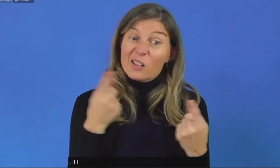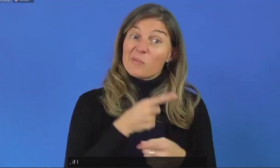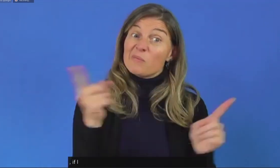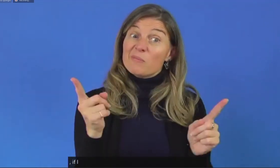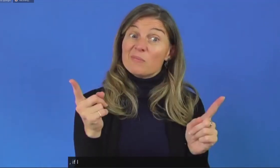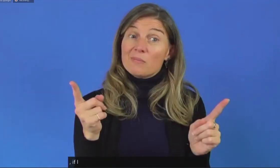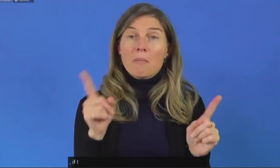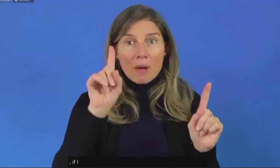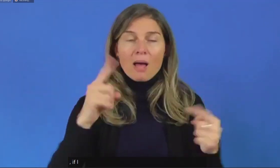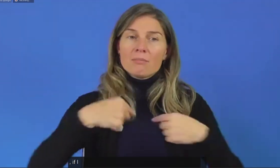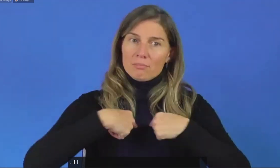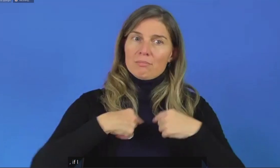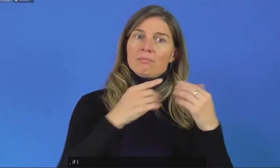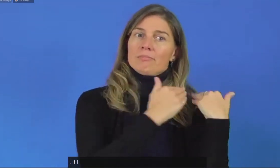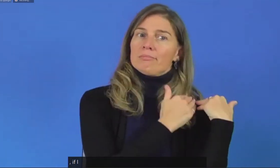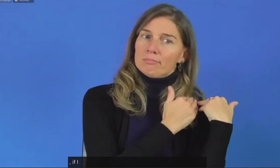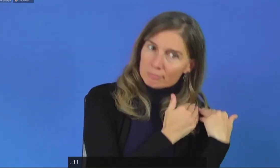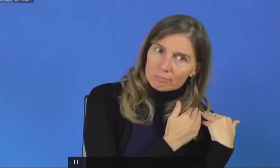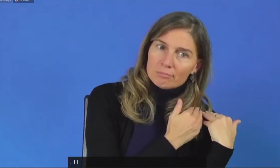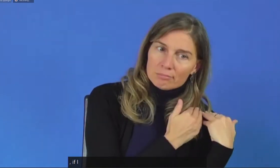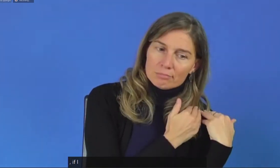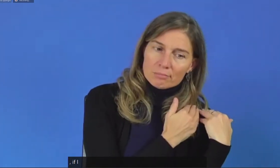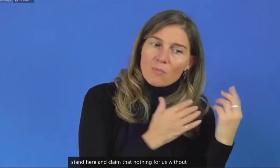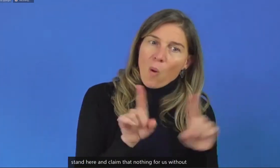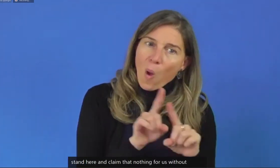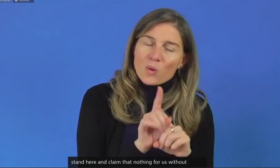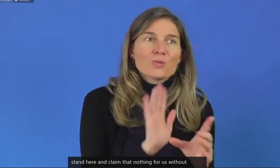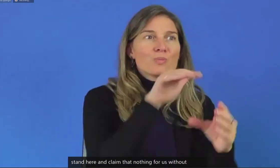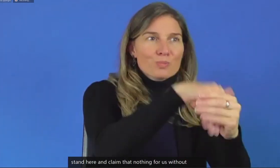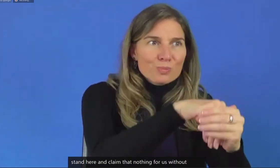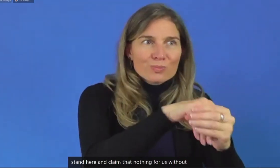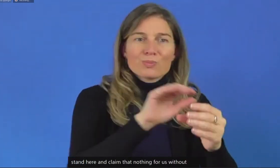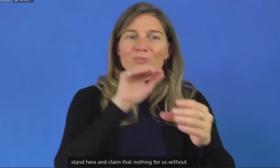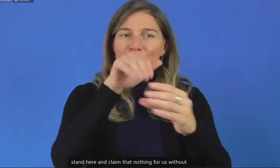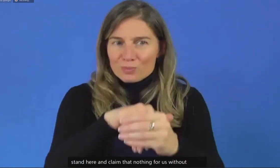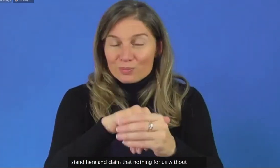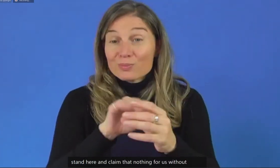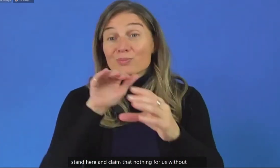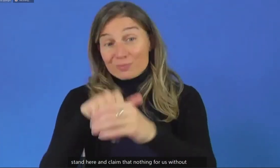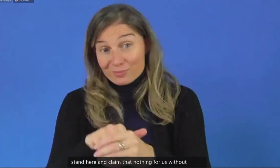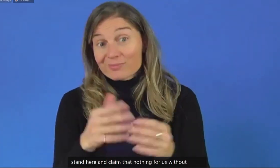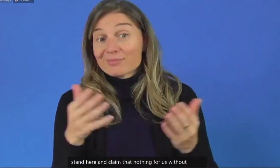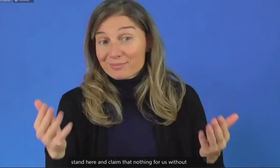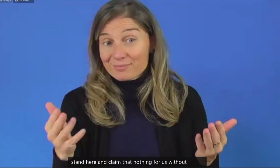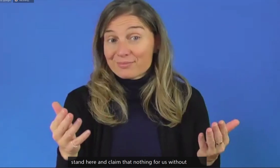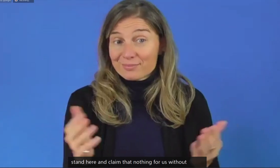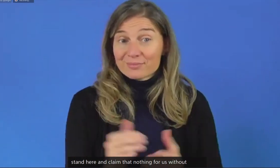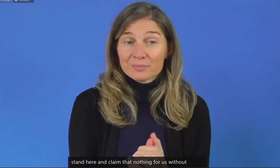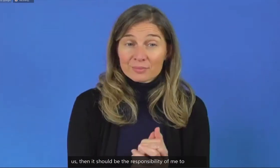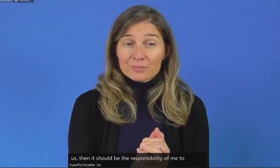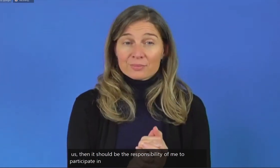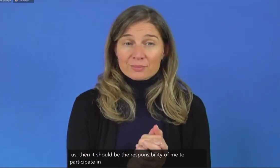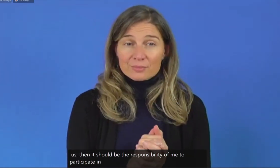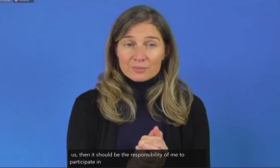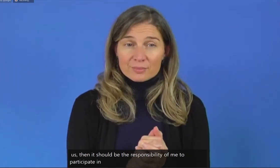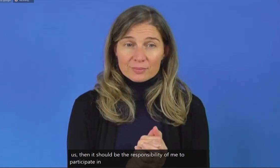of me to participate in these kind of discussions. And what is what